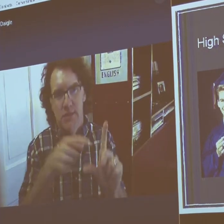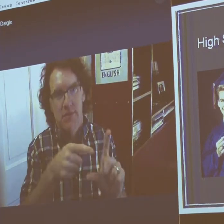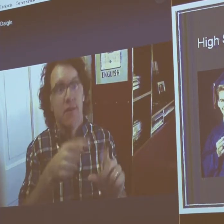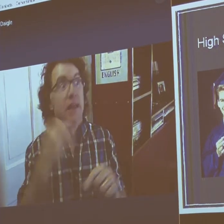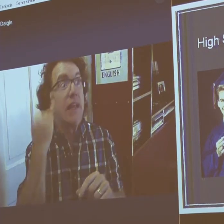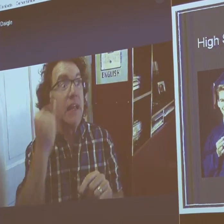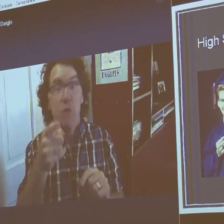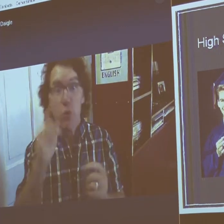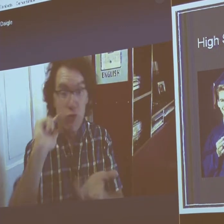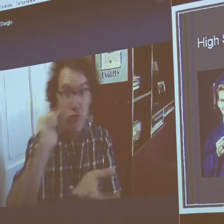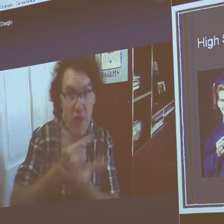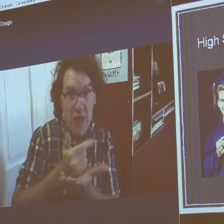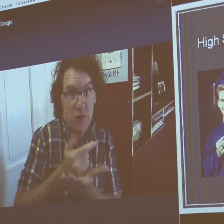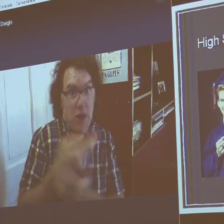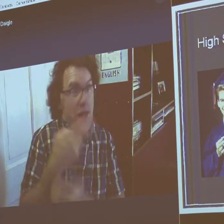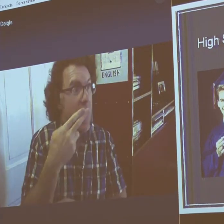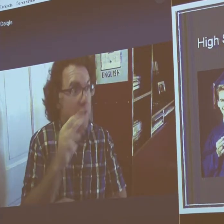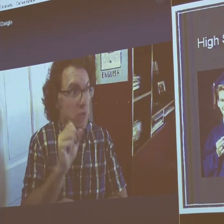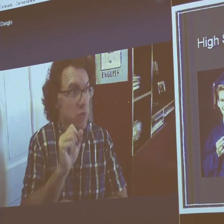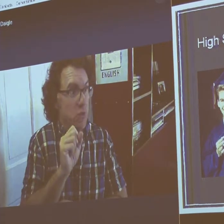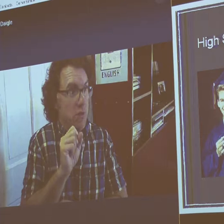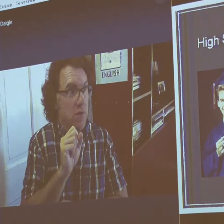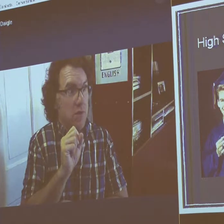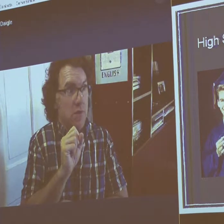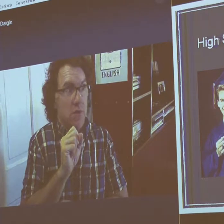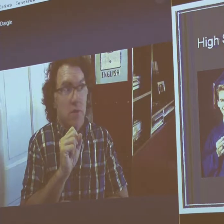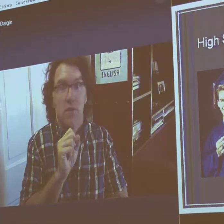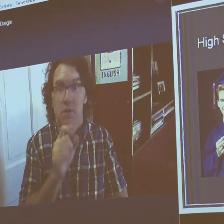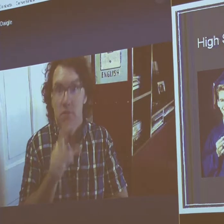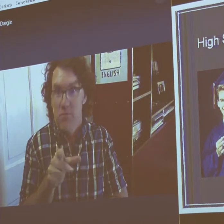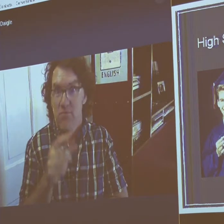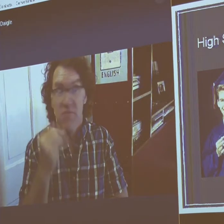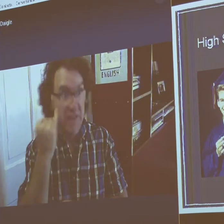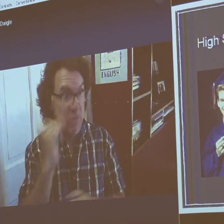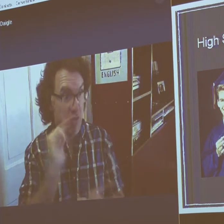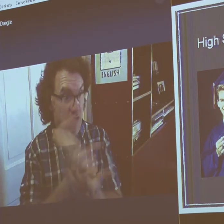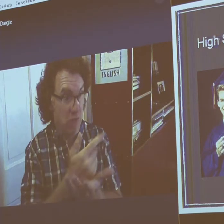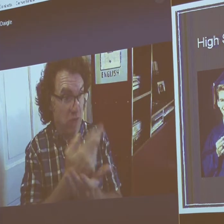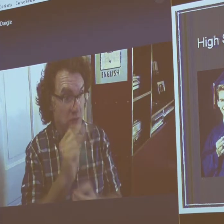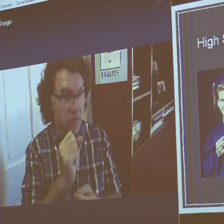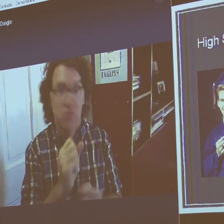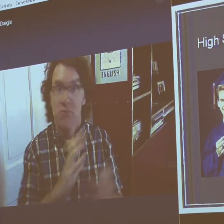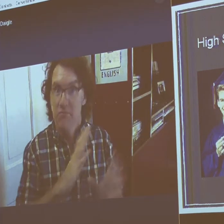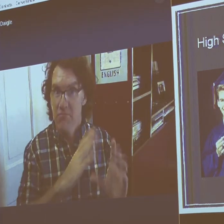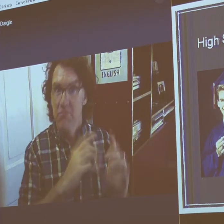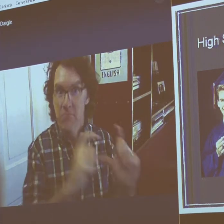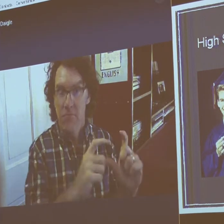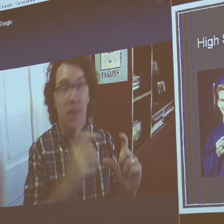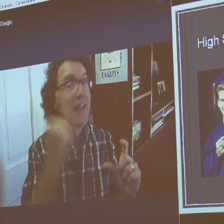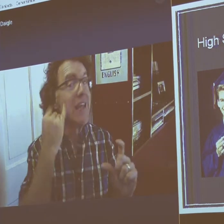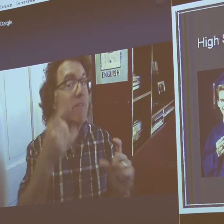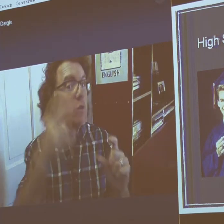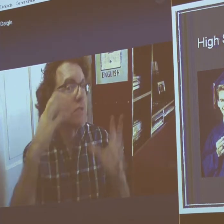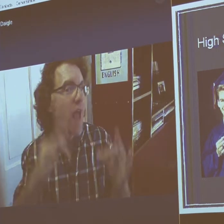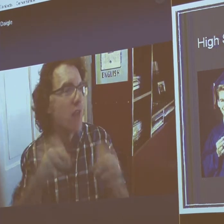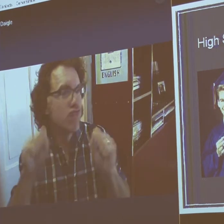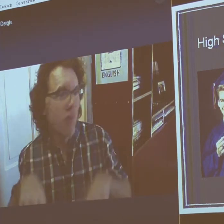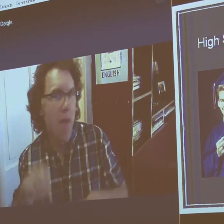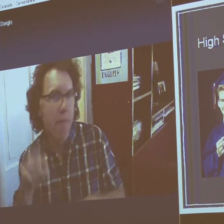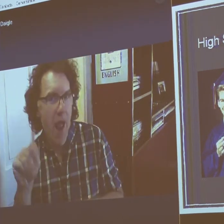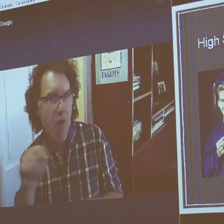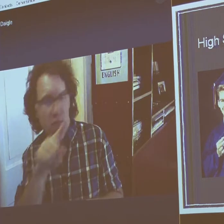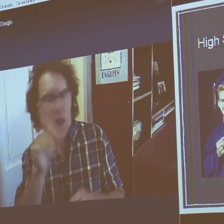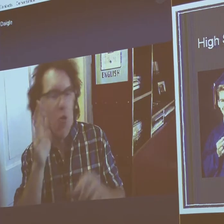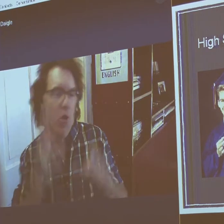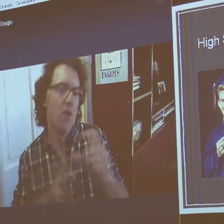cartoon about getting a driver's license. They felt that you needed to graduate from high school. If you graduated from high school, you would